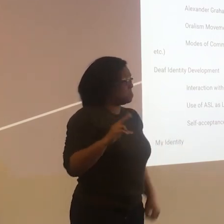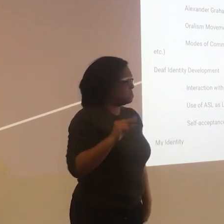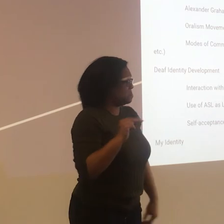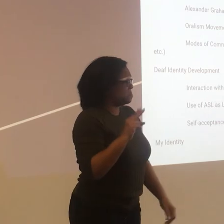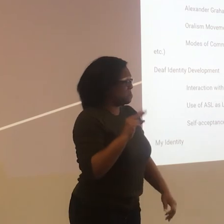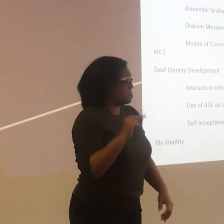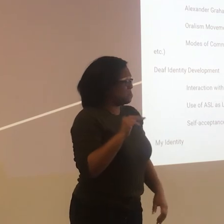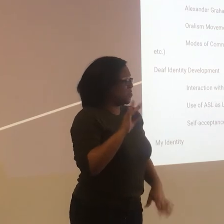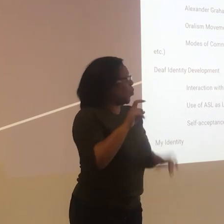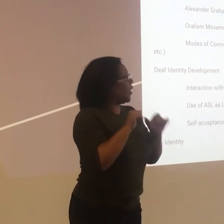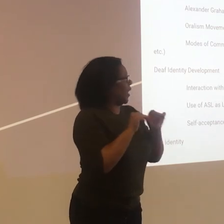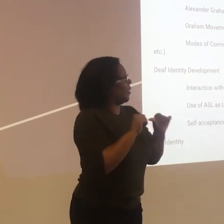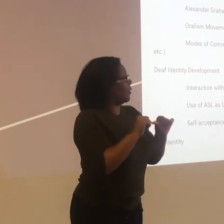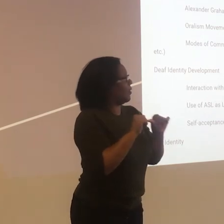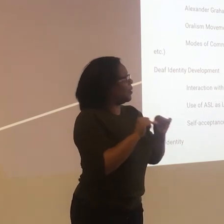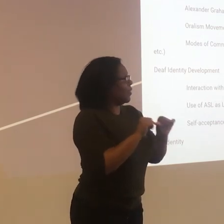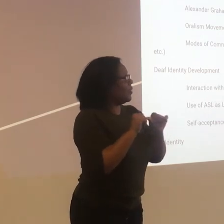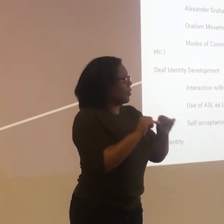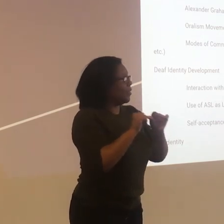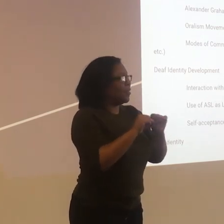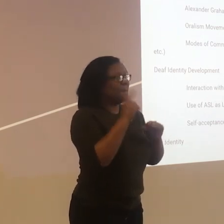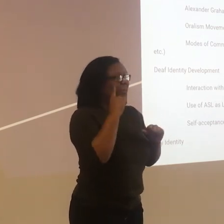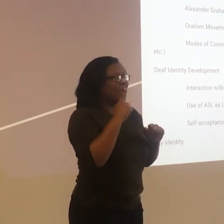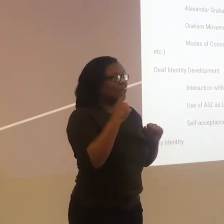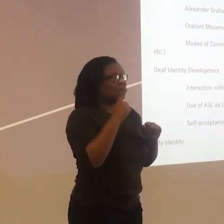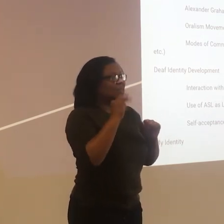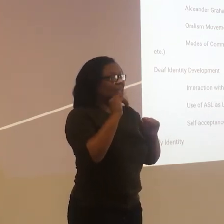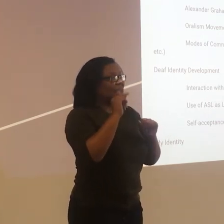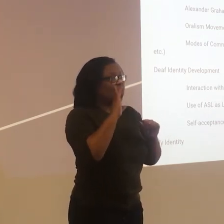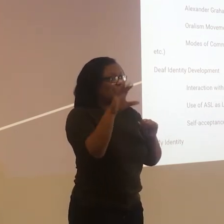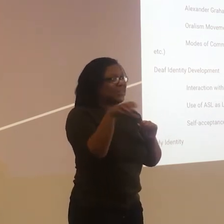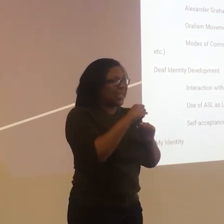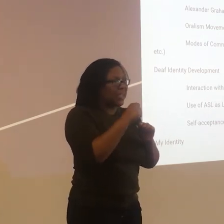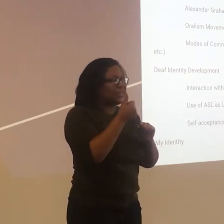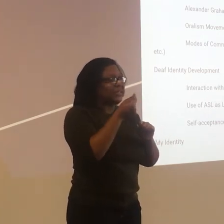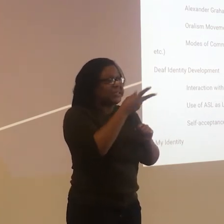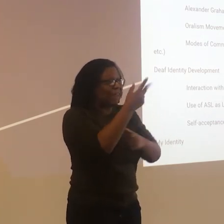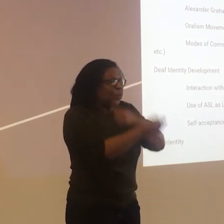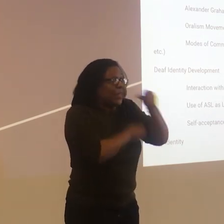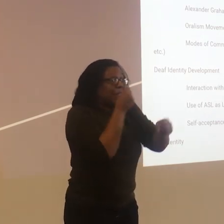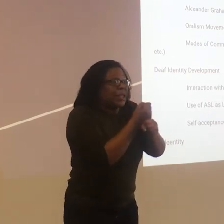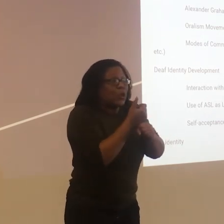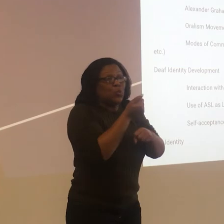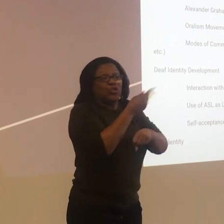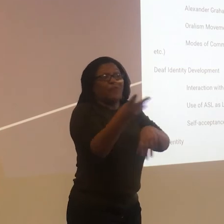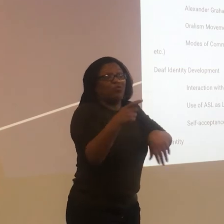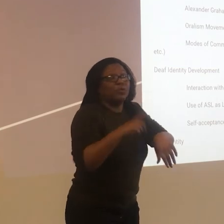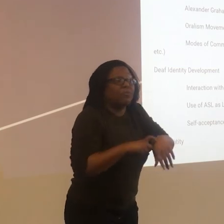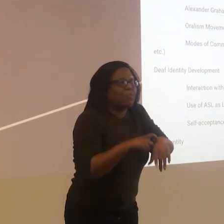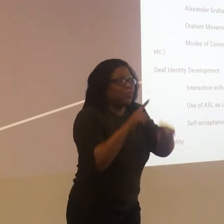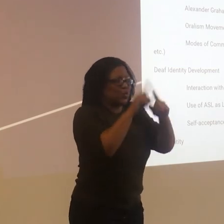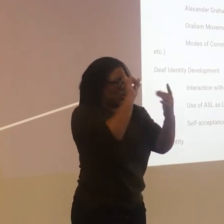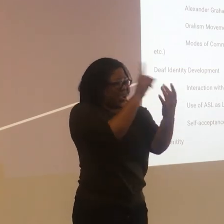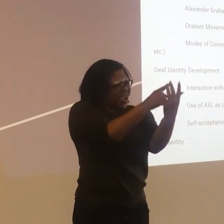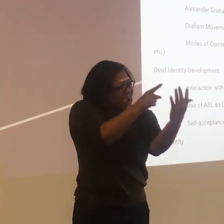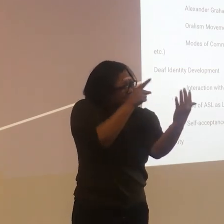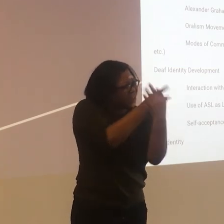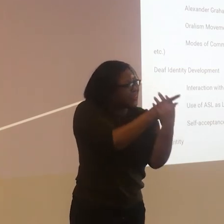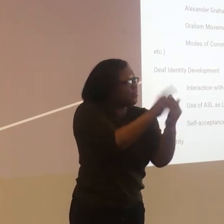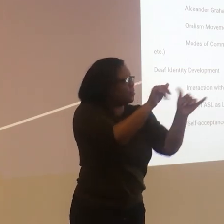A protest one time is not enough. Ongoing exposure is important. It can take several years, even